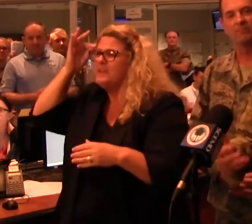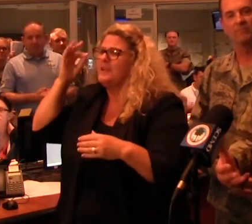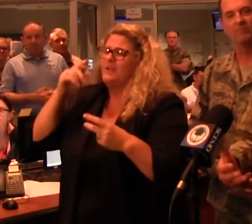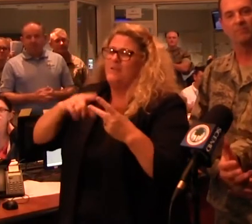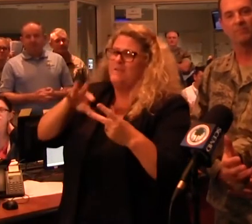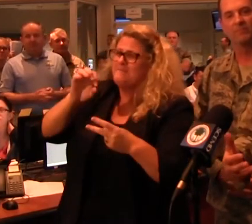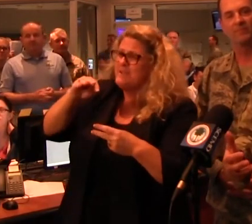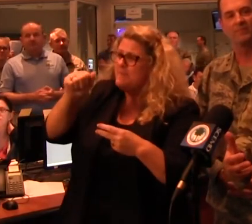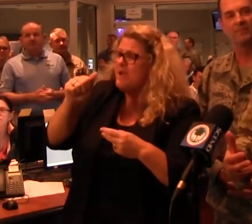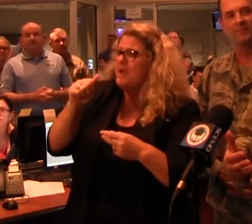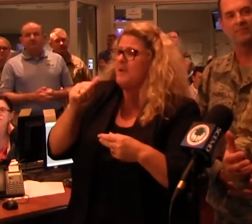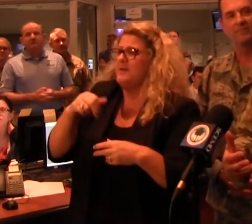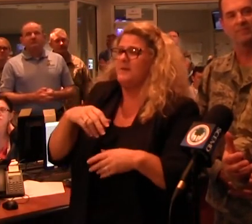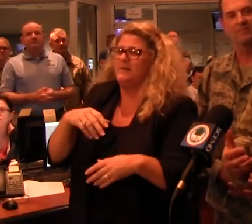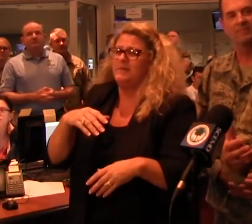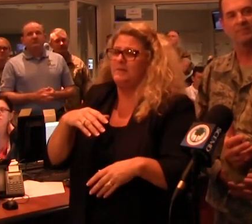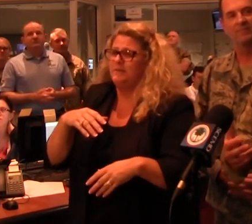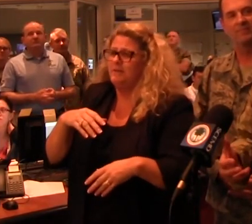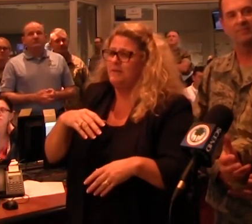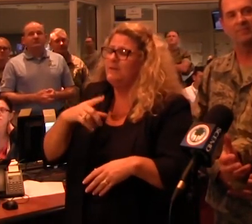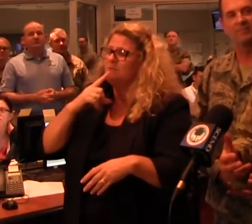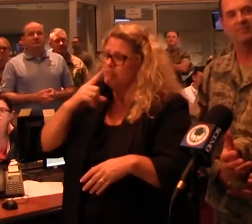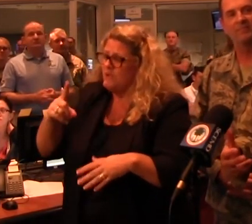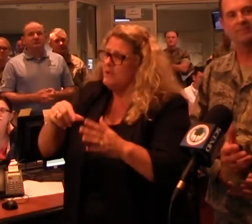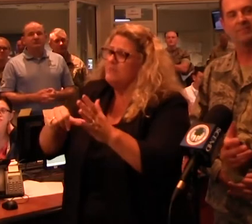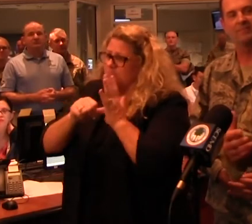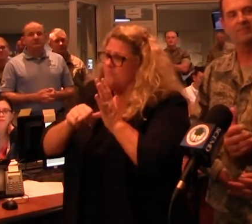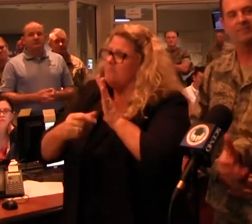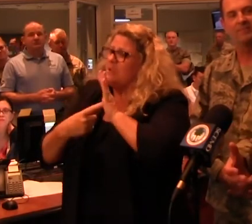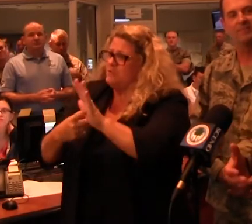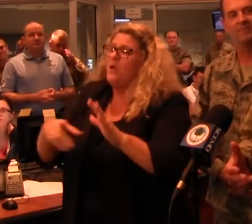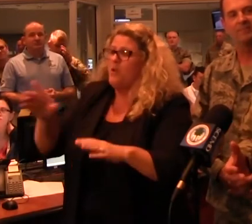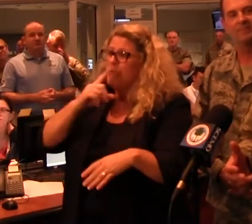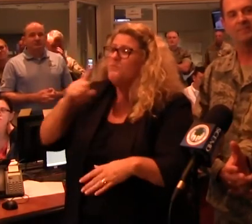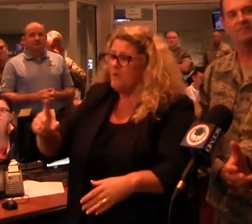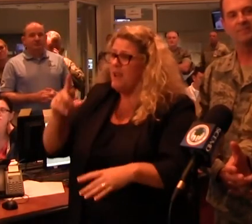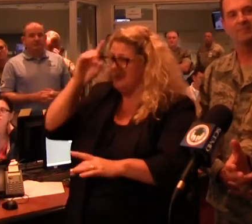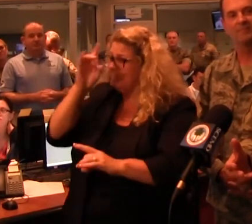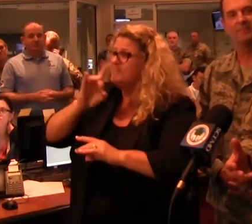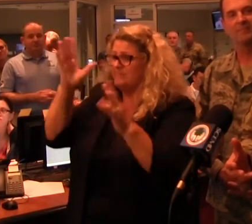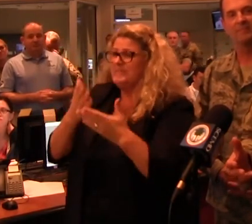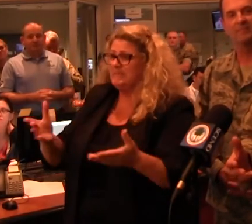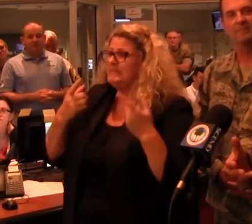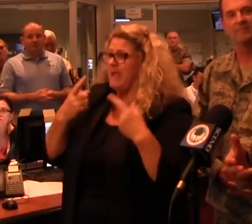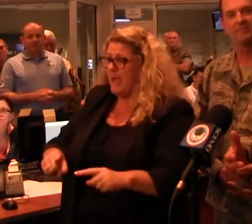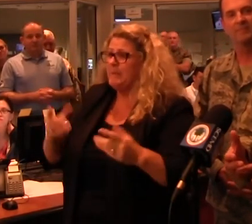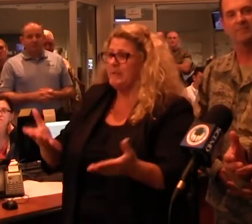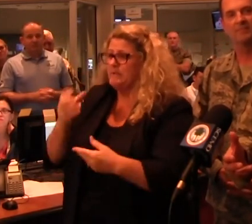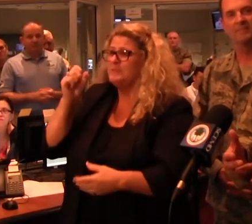by FEMA. And it has shown, I mean, we've had some very tragic things happen here in South Carolina.